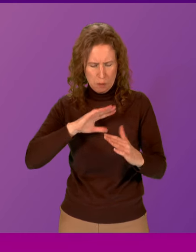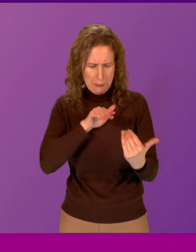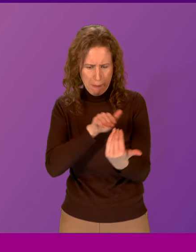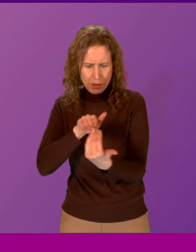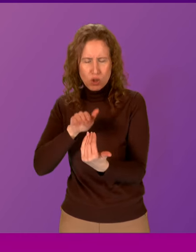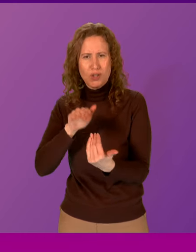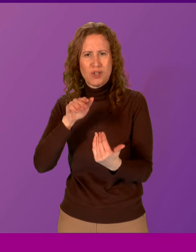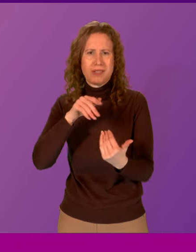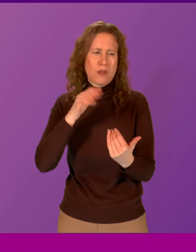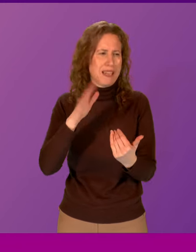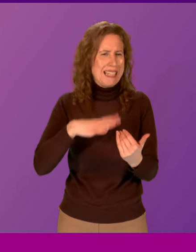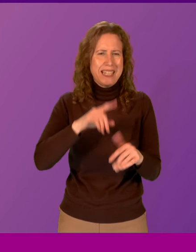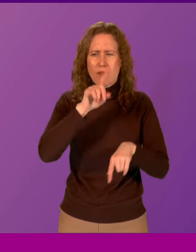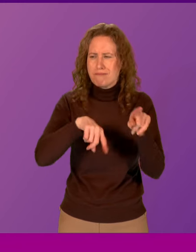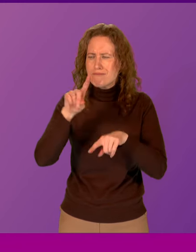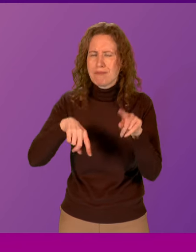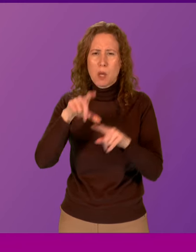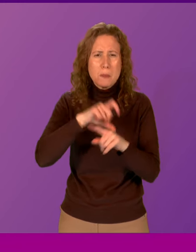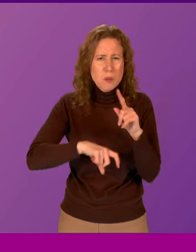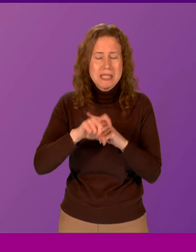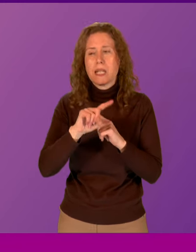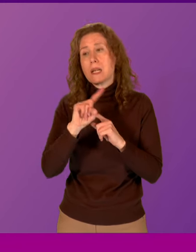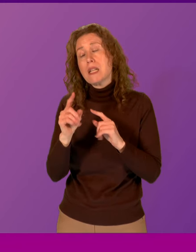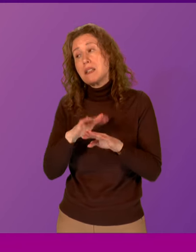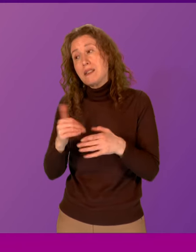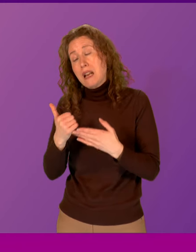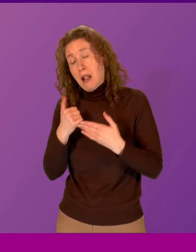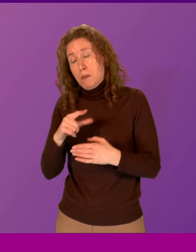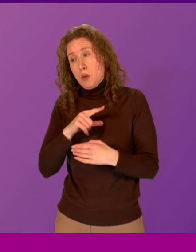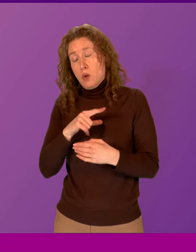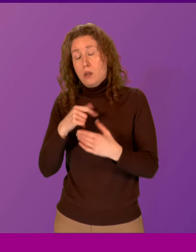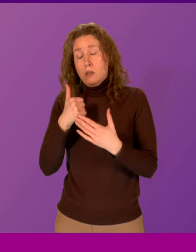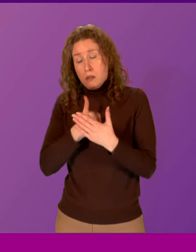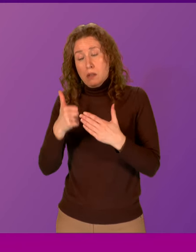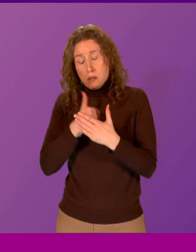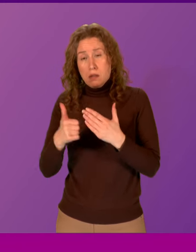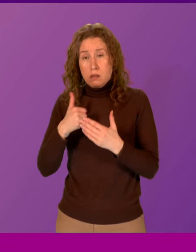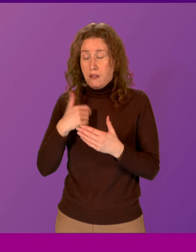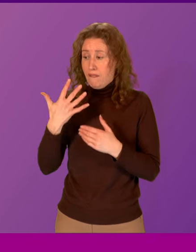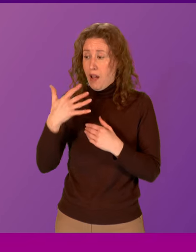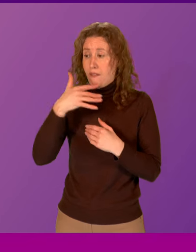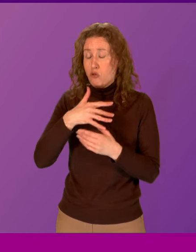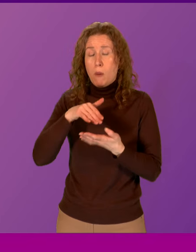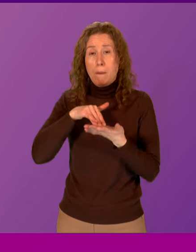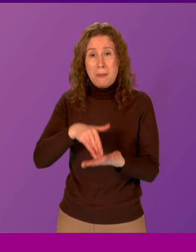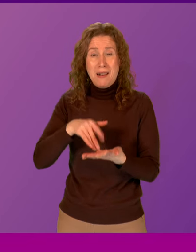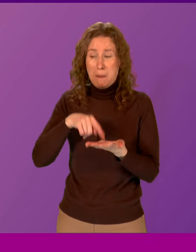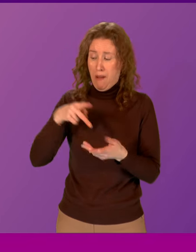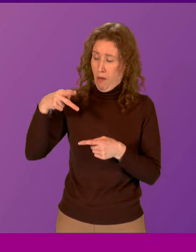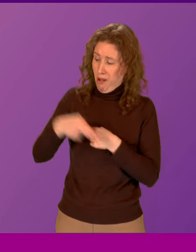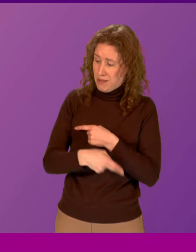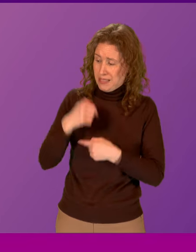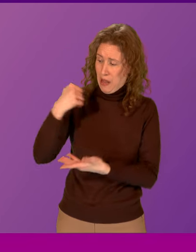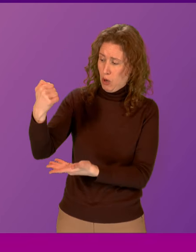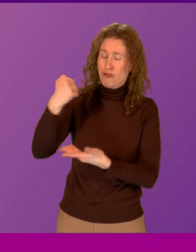of all of our diverse communities. What doesn't help, of course, is that we continue to receive a £500 million cut in our block